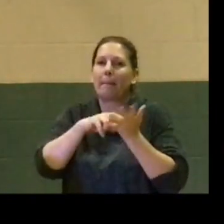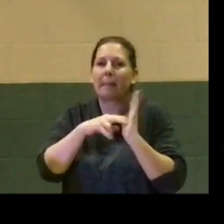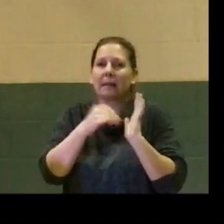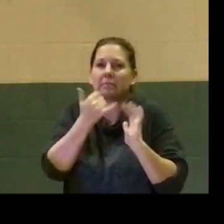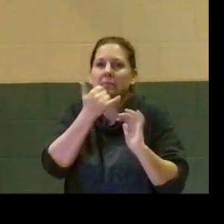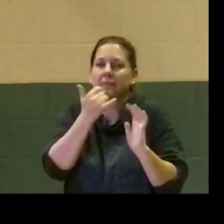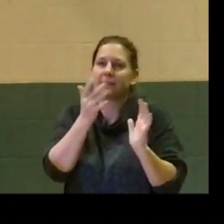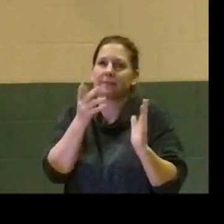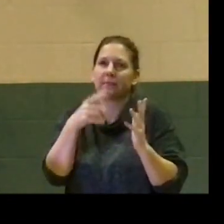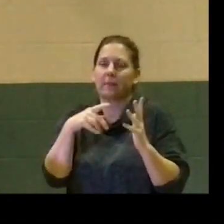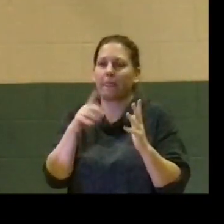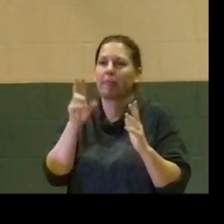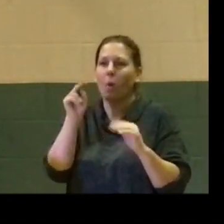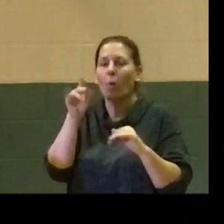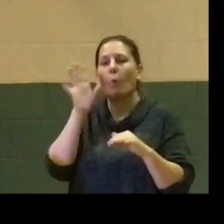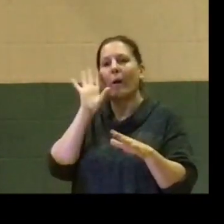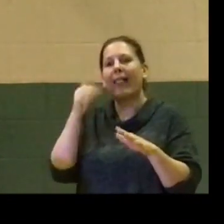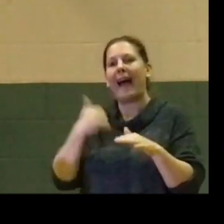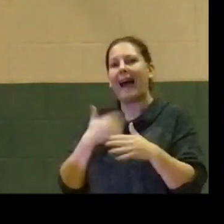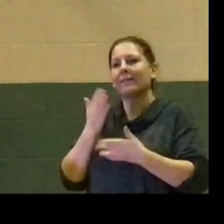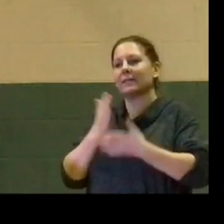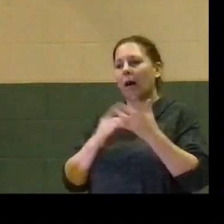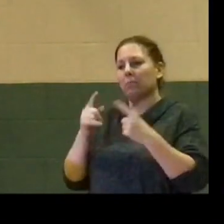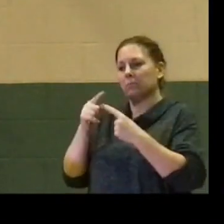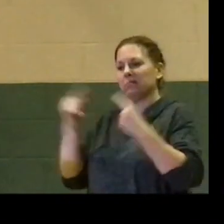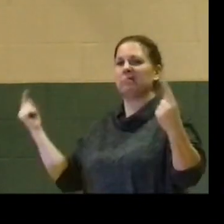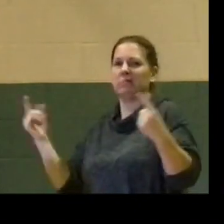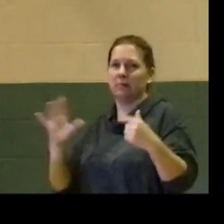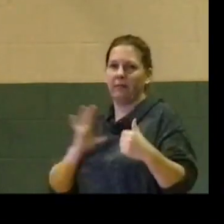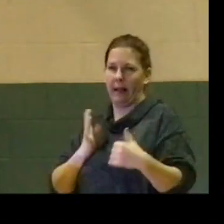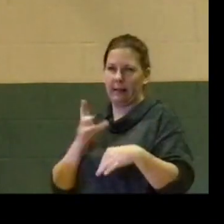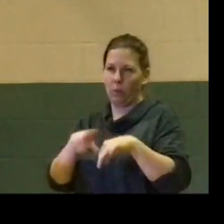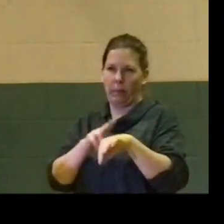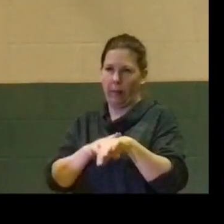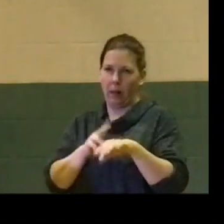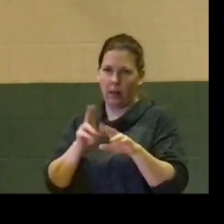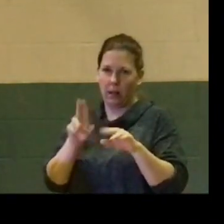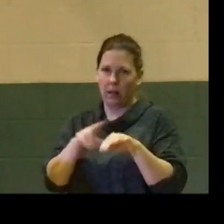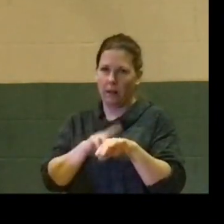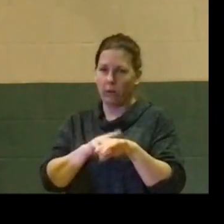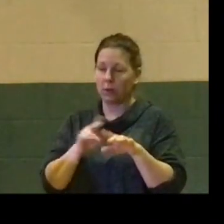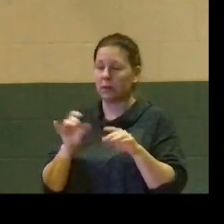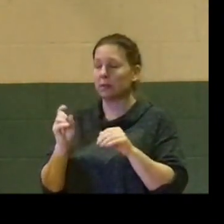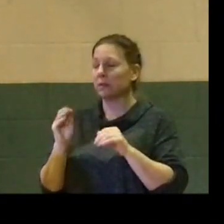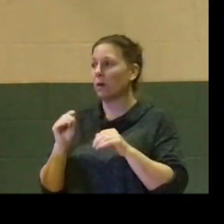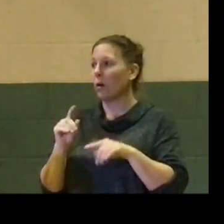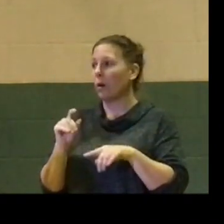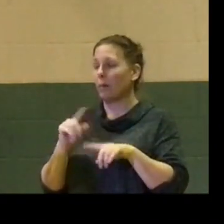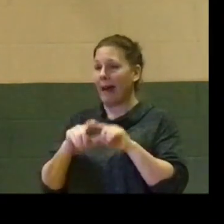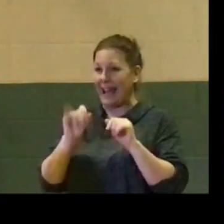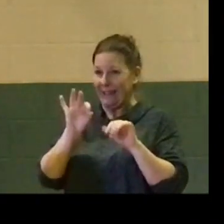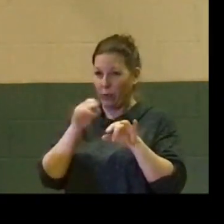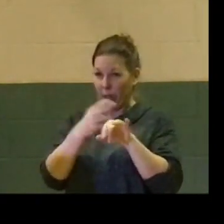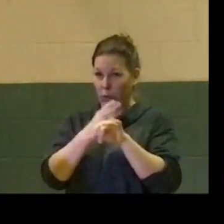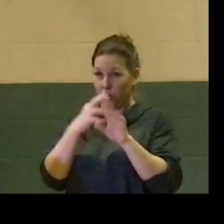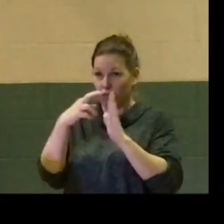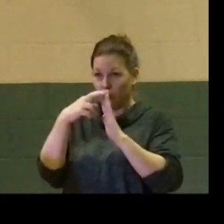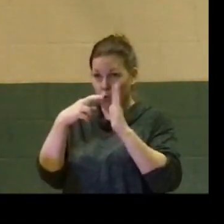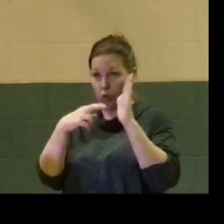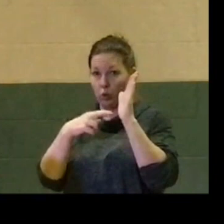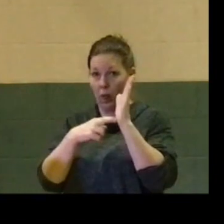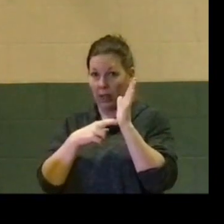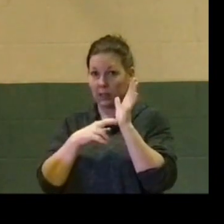always going to have some sort of disagreement. But when you begin to use rules in an